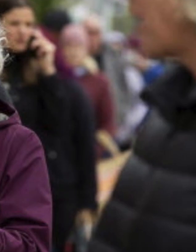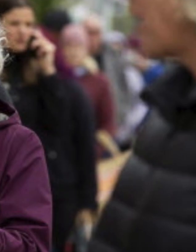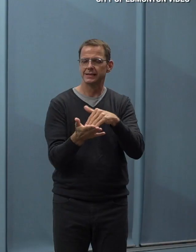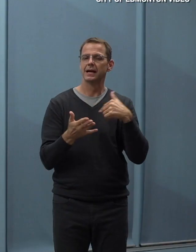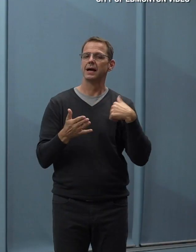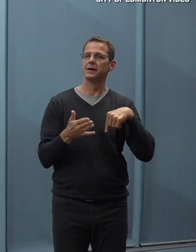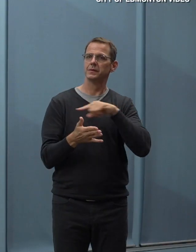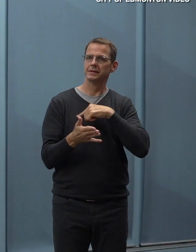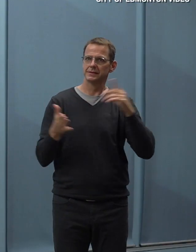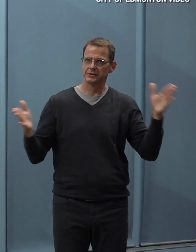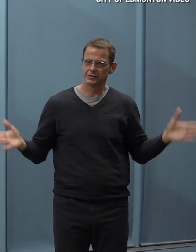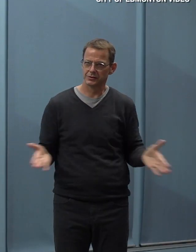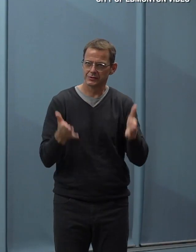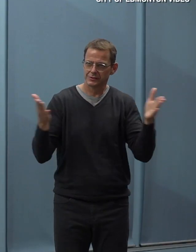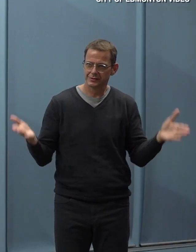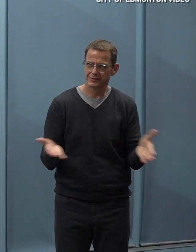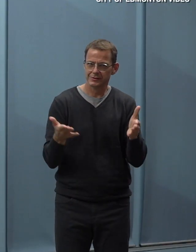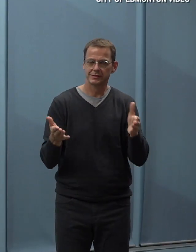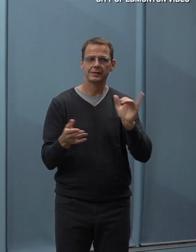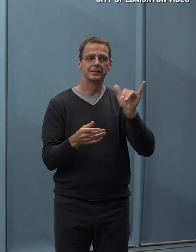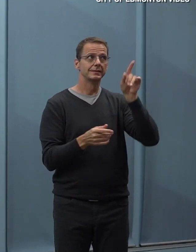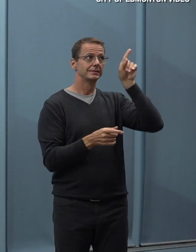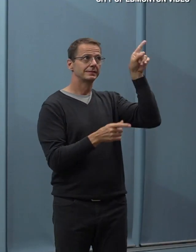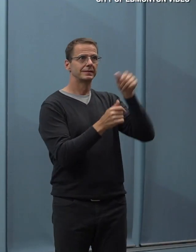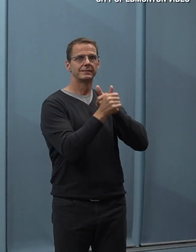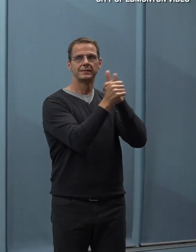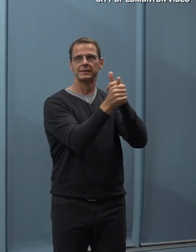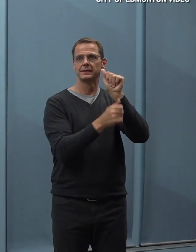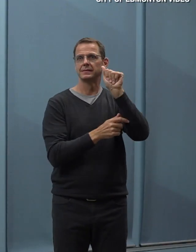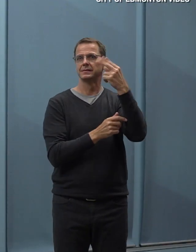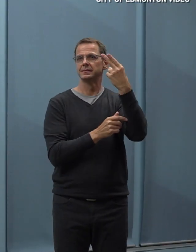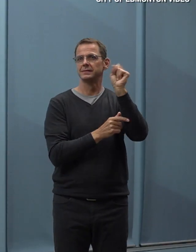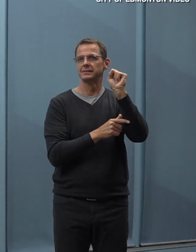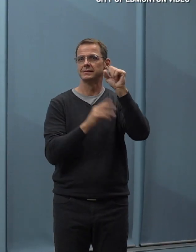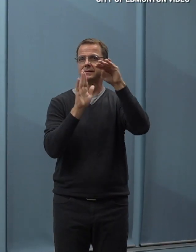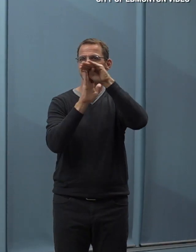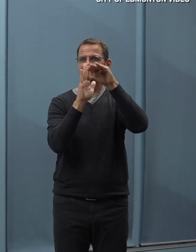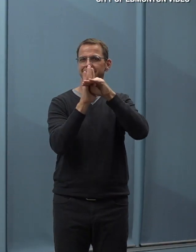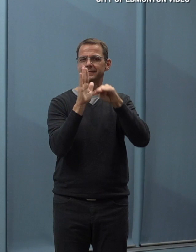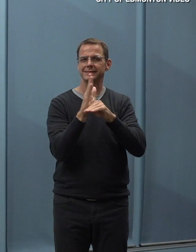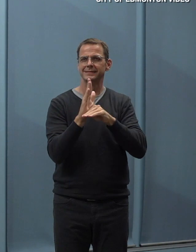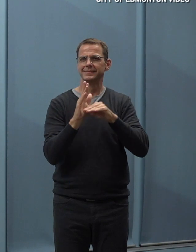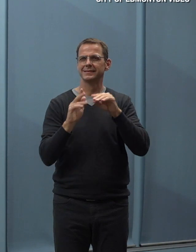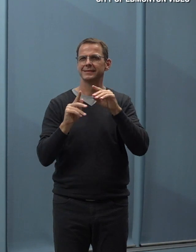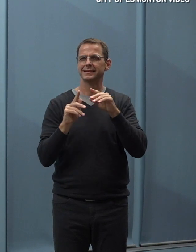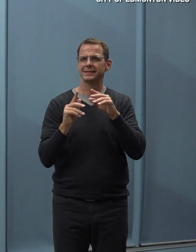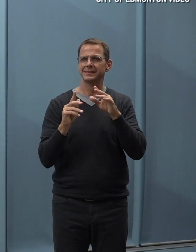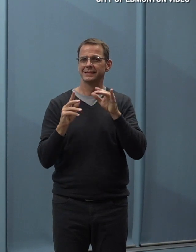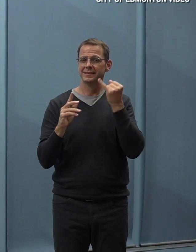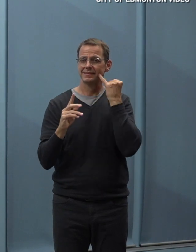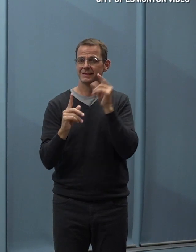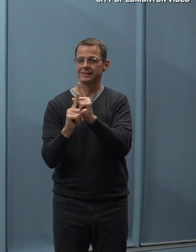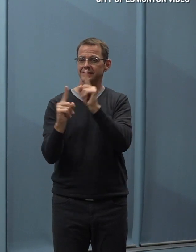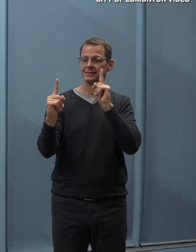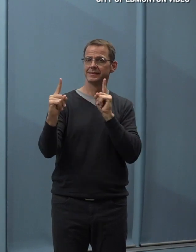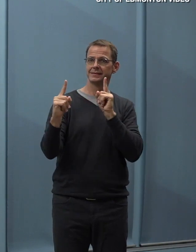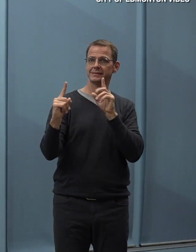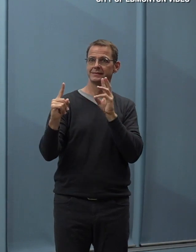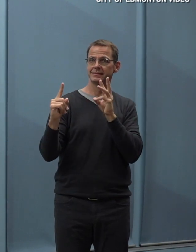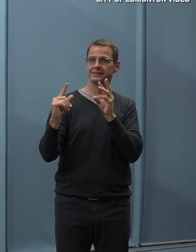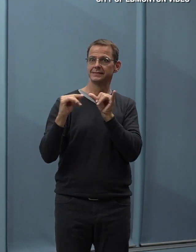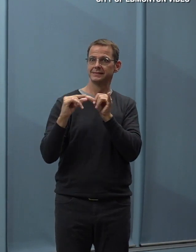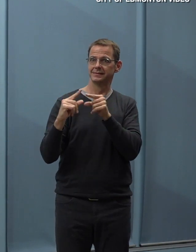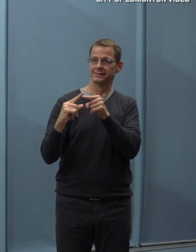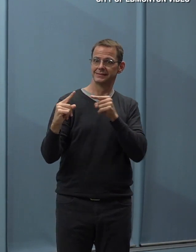of two meters at all times which is almost a given on the bus. So Edmontonians have in addition to that science